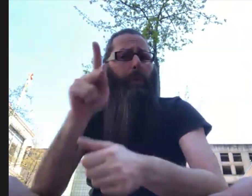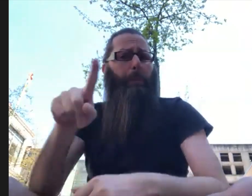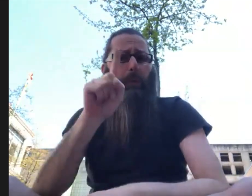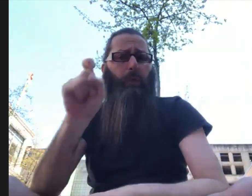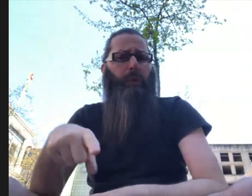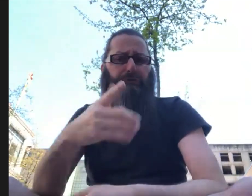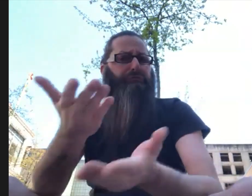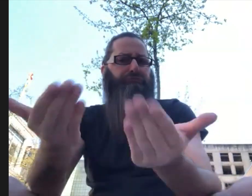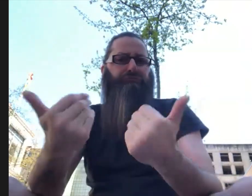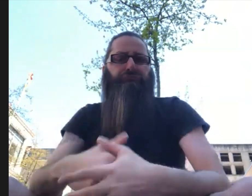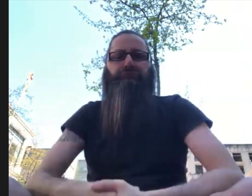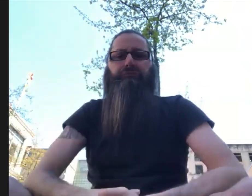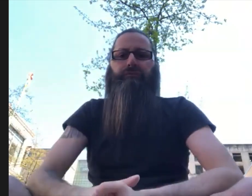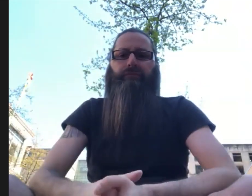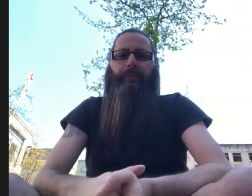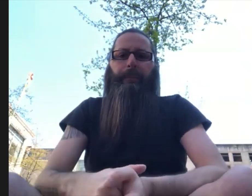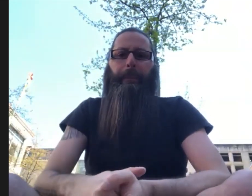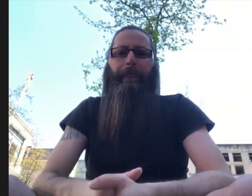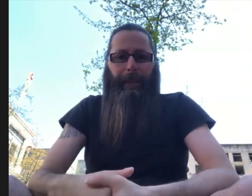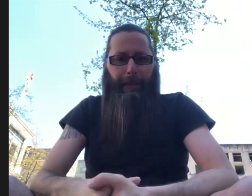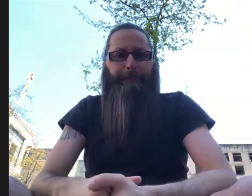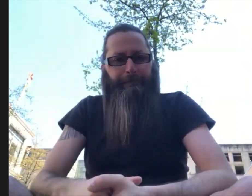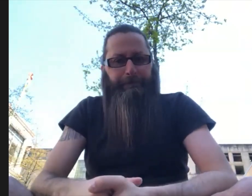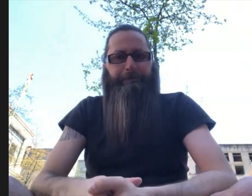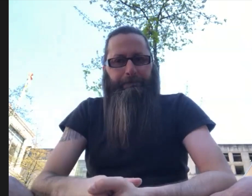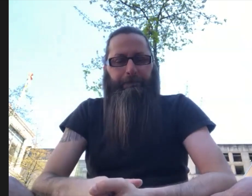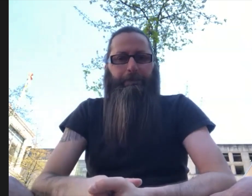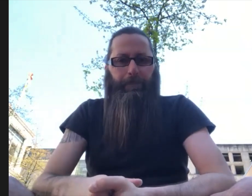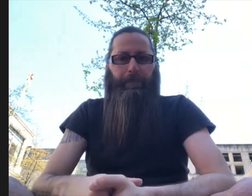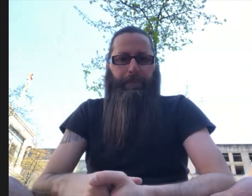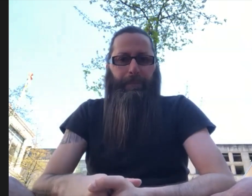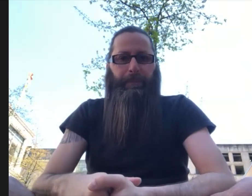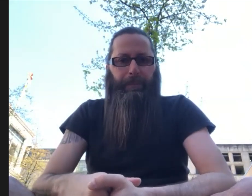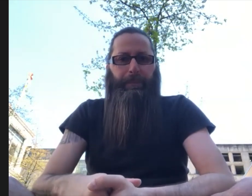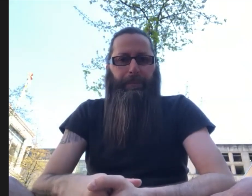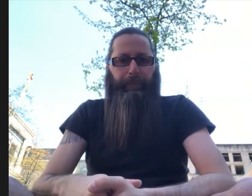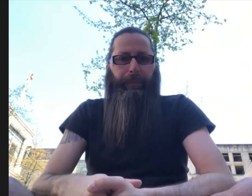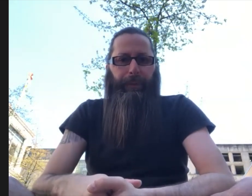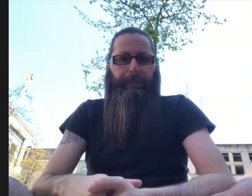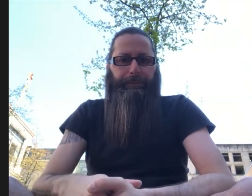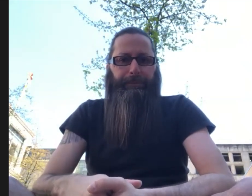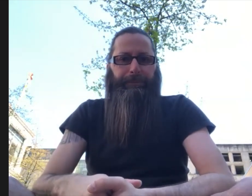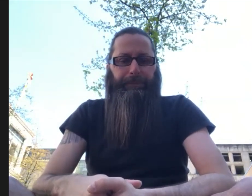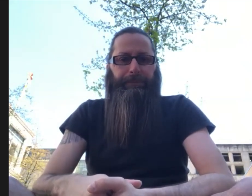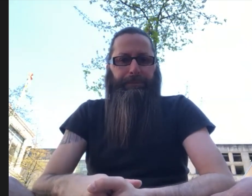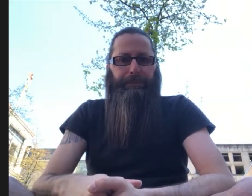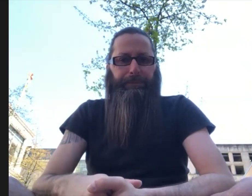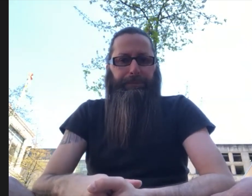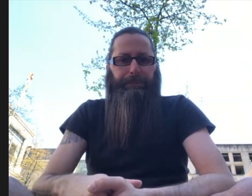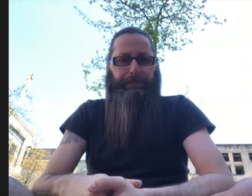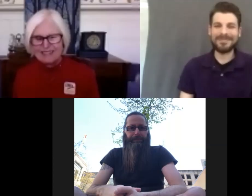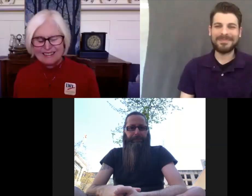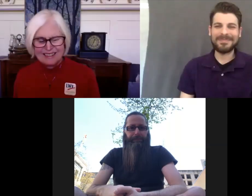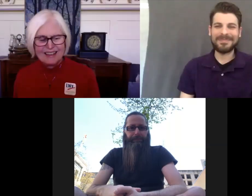And I think that I'll probably leave it to there for now. But if you had more follow-ups on other actions I would take, bring them on.